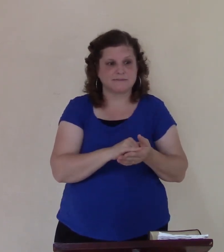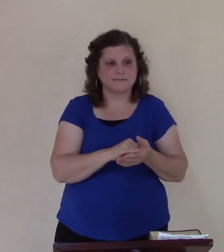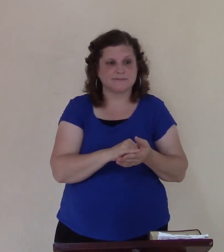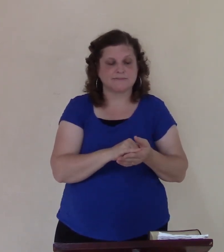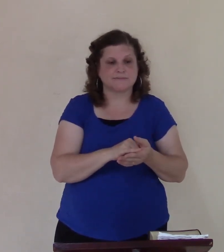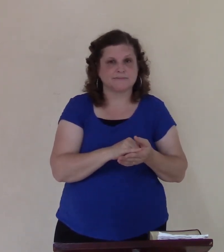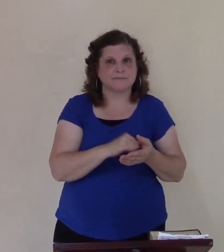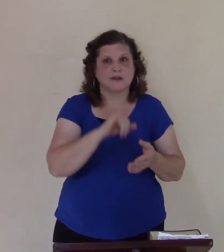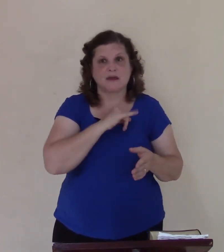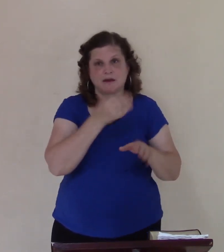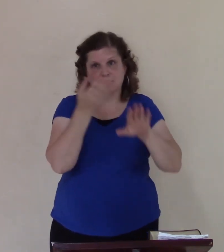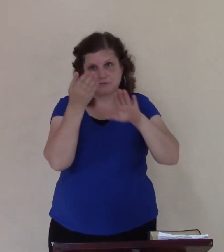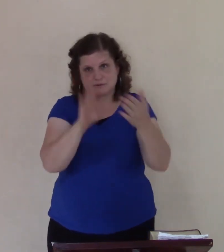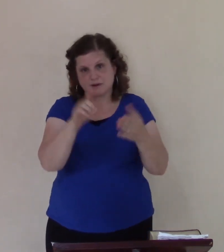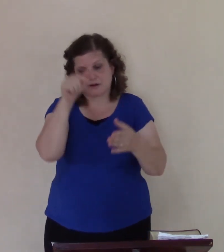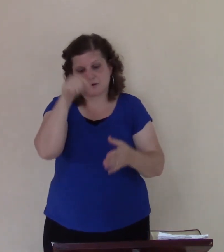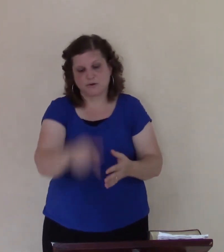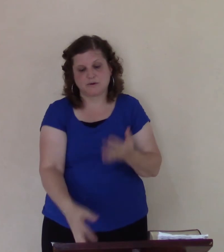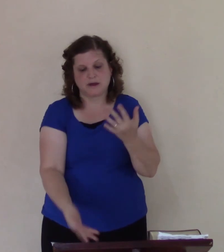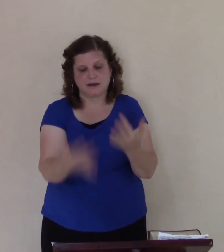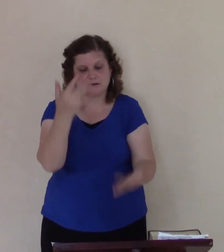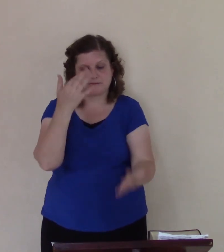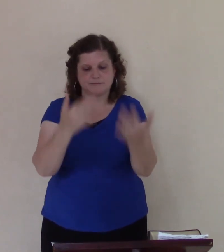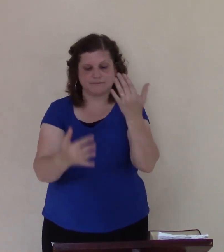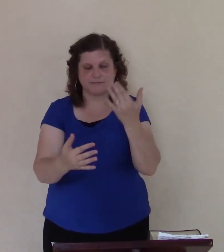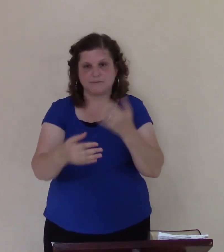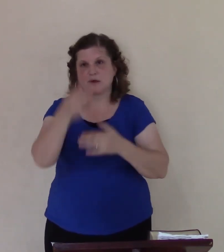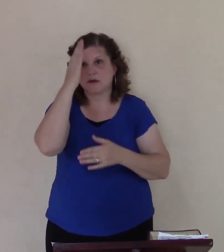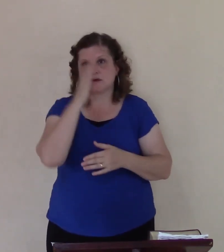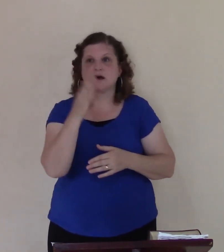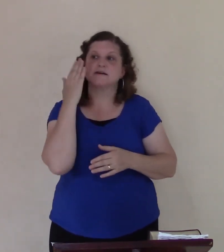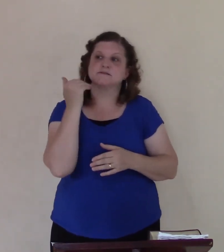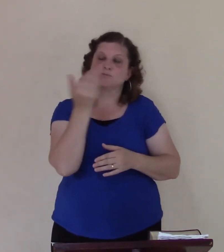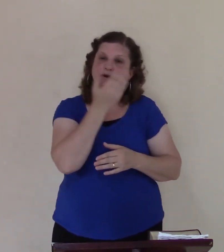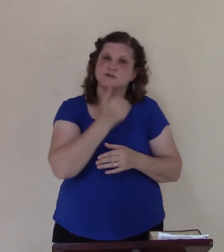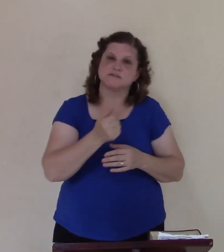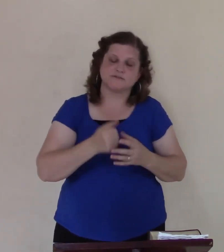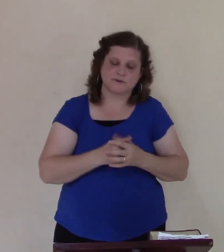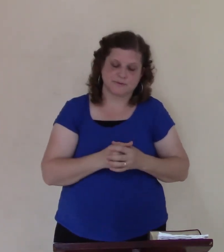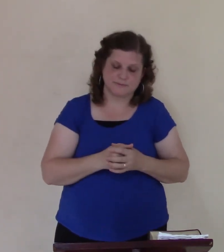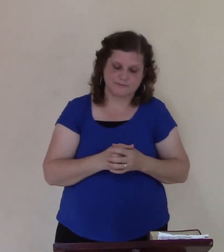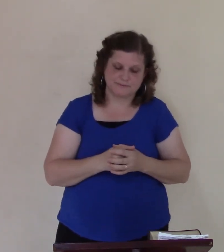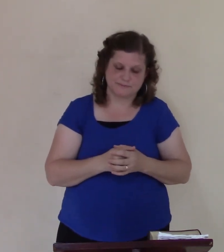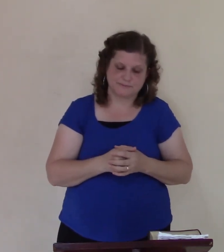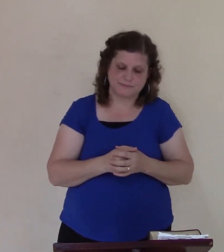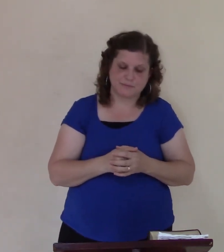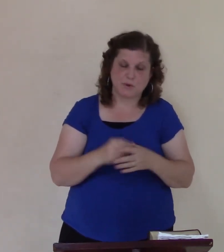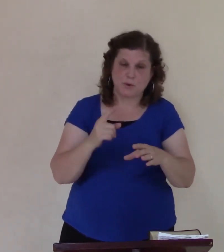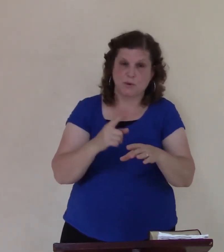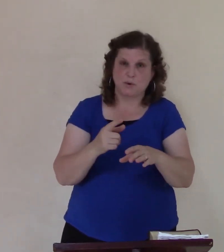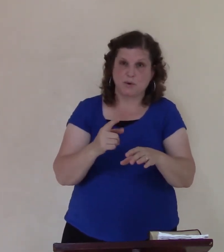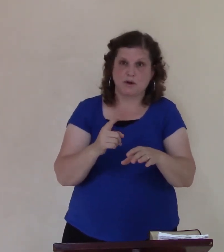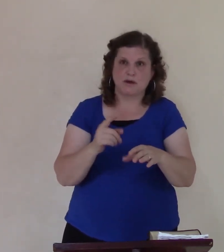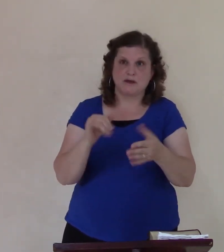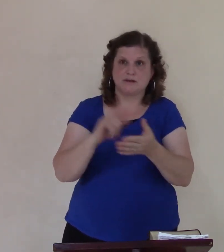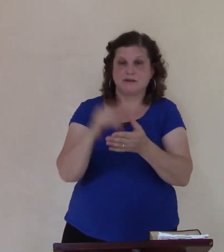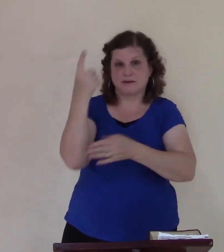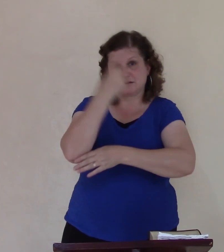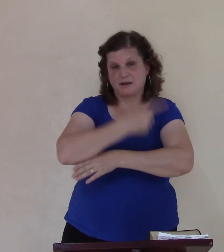not in his way for me he said that day as a ten year old boy and I called him all the Lord I put my